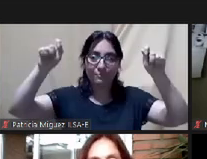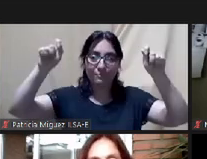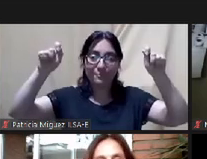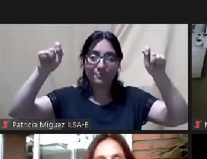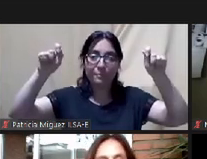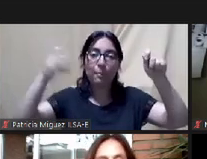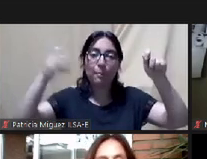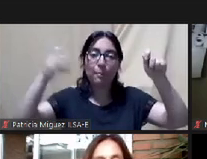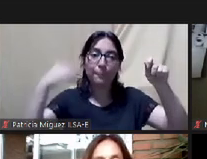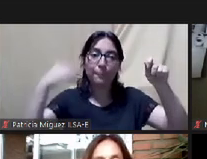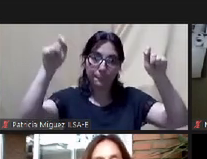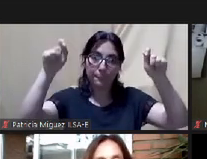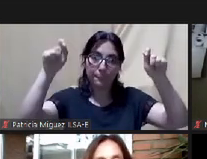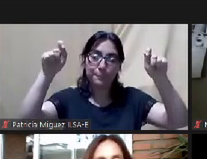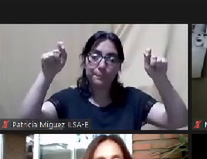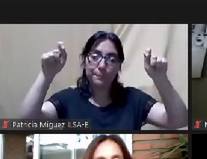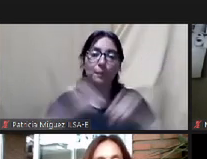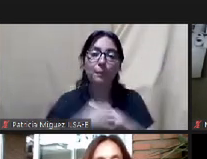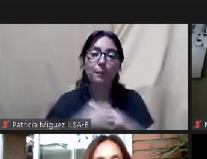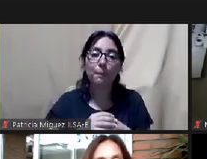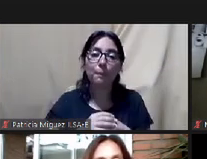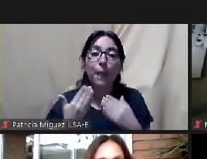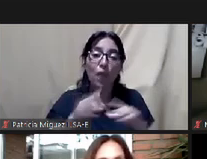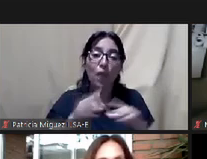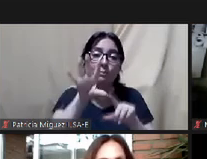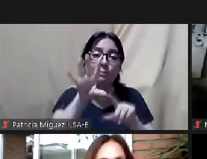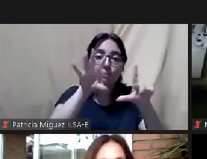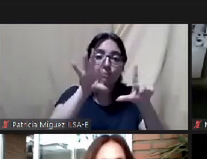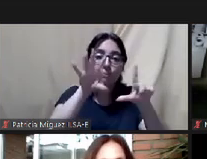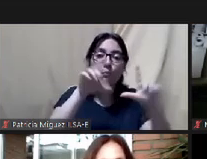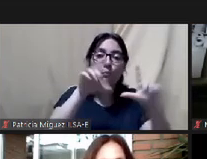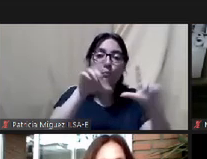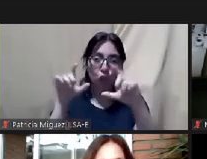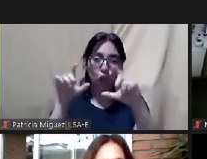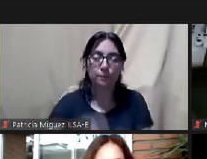green scarves so that they can take the pictures